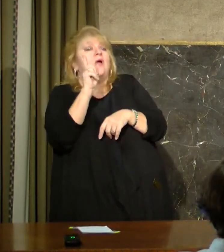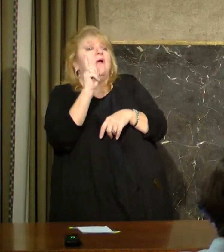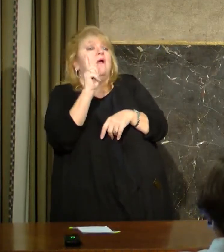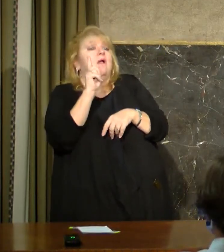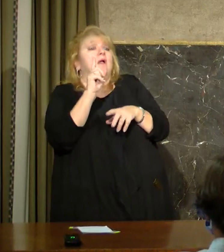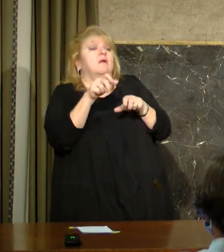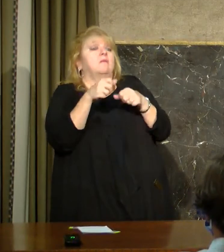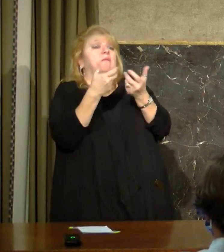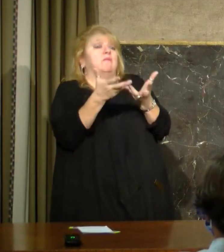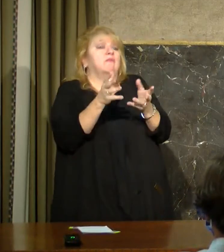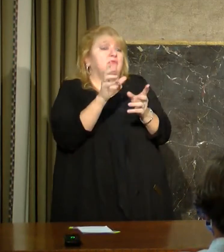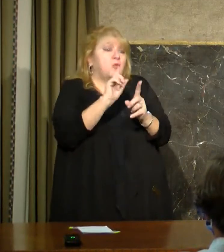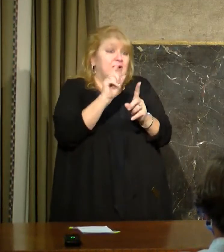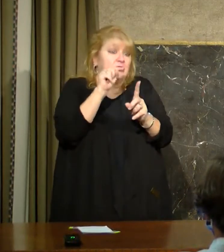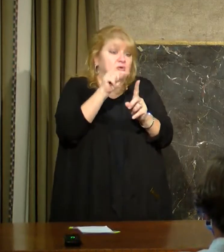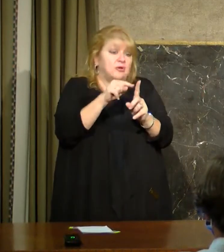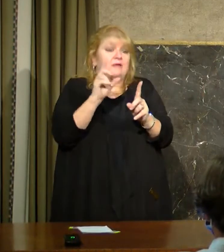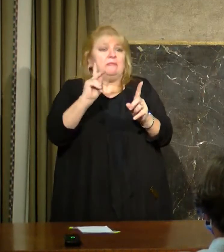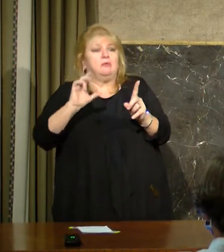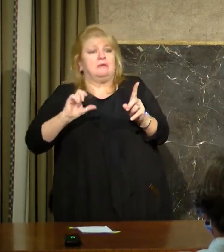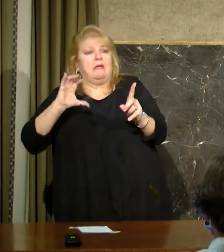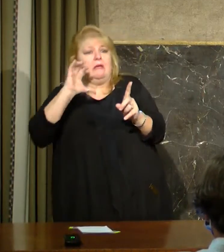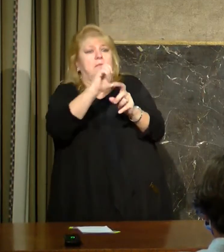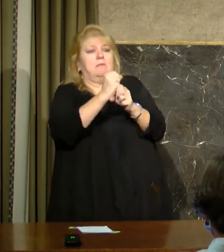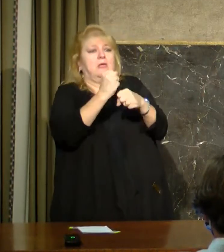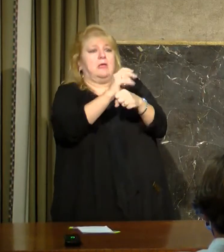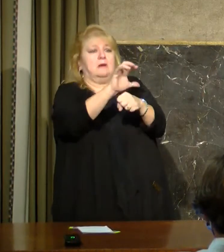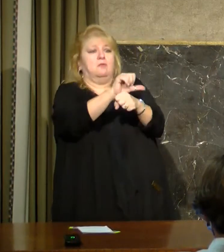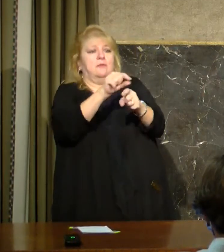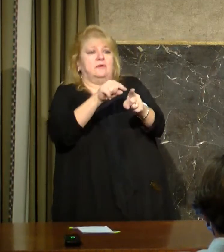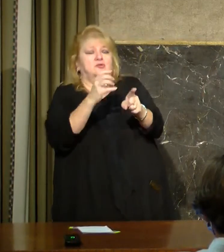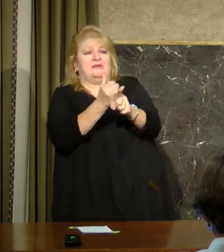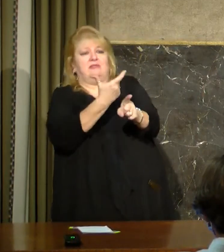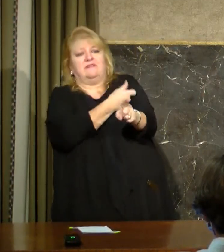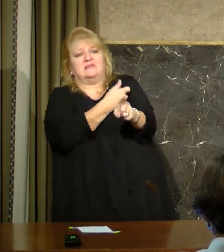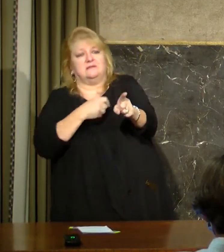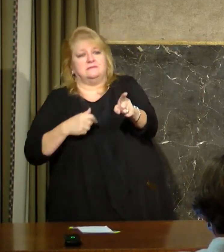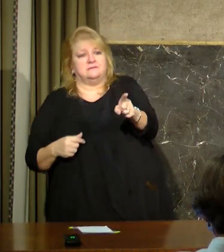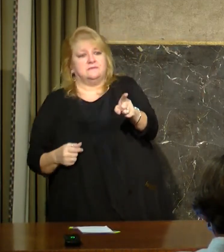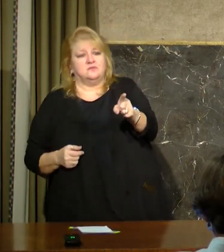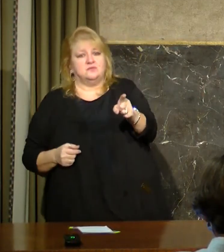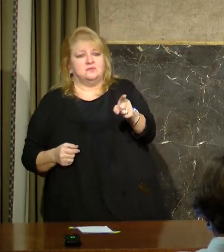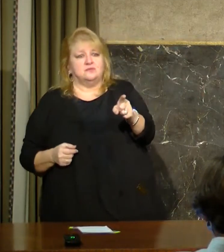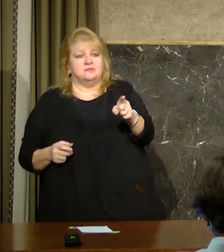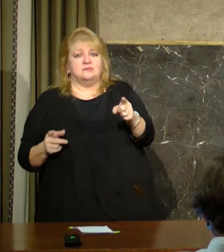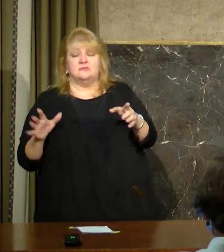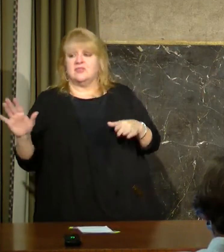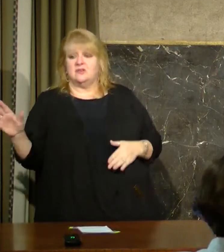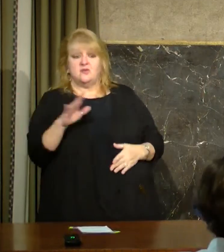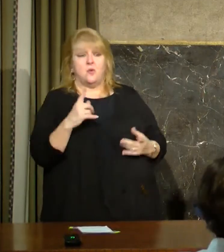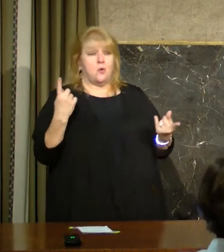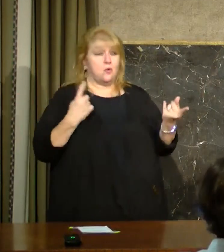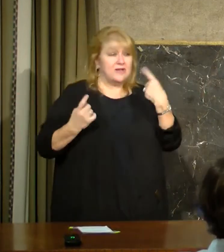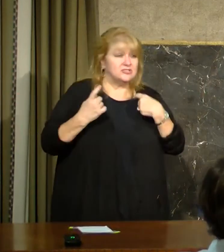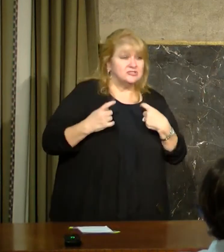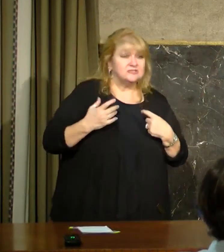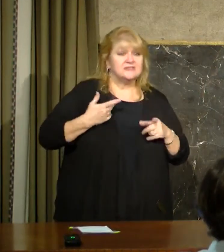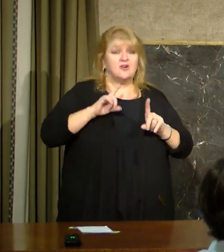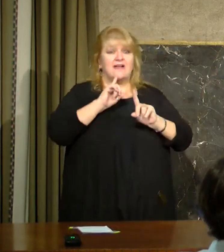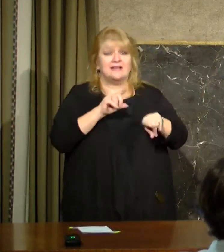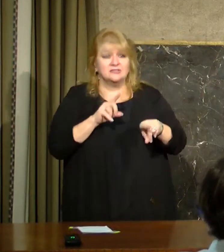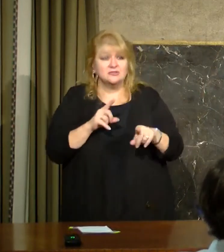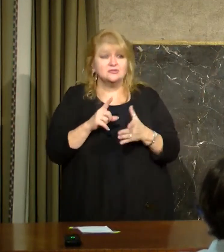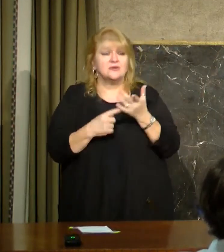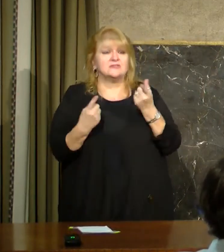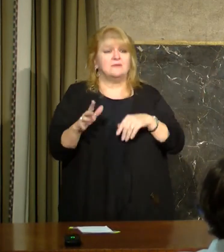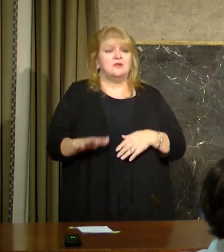an appointment. And, you know, you can gather from the questions and the answers and what's happening across the